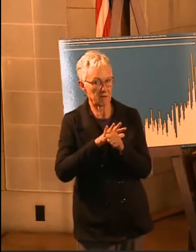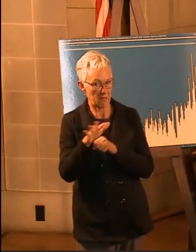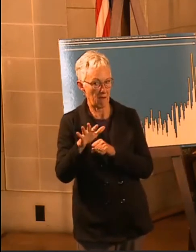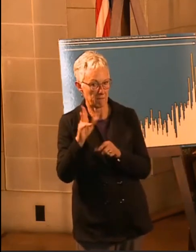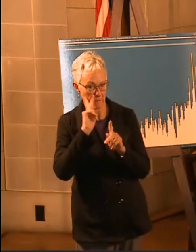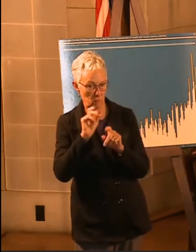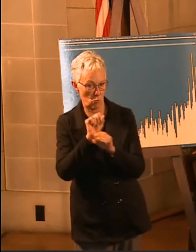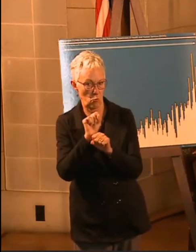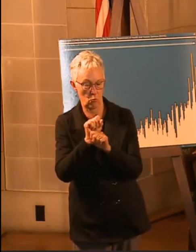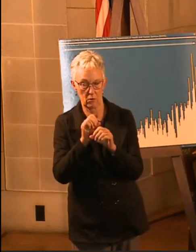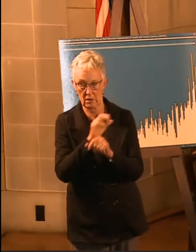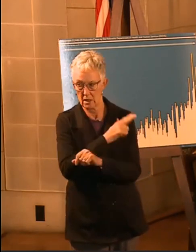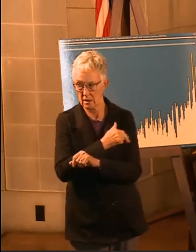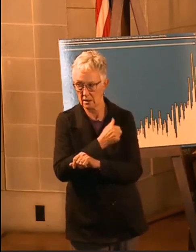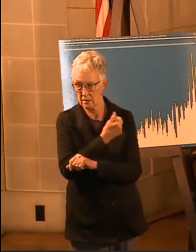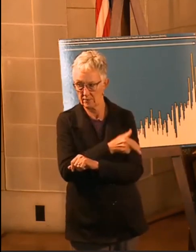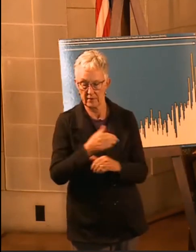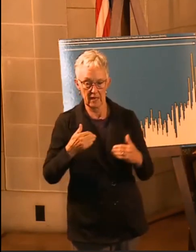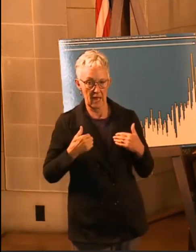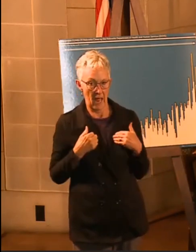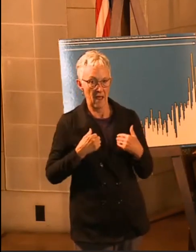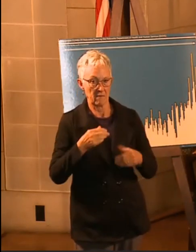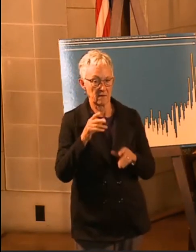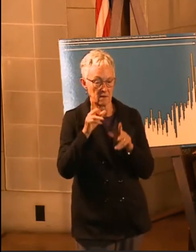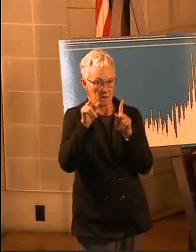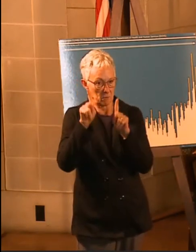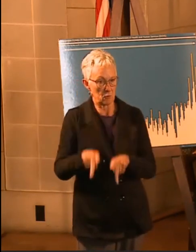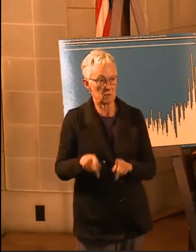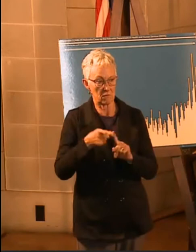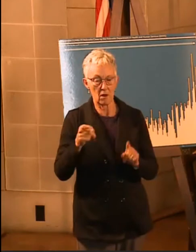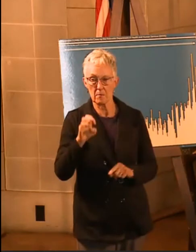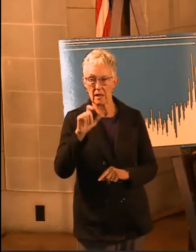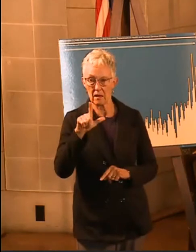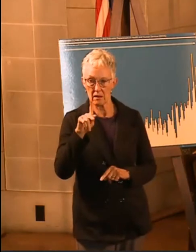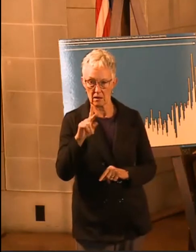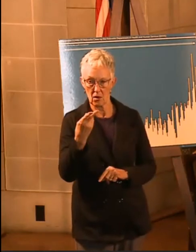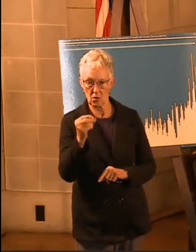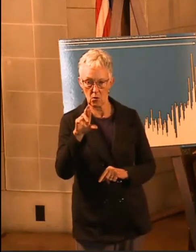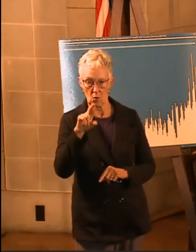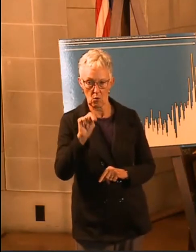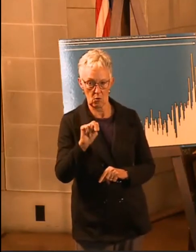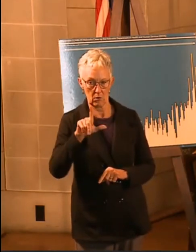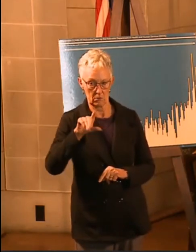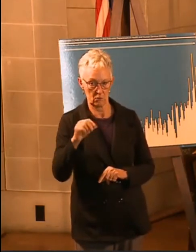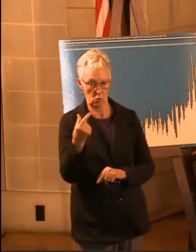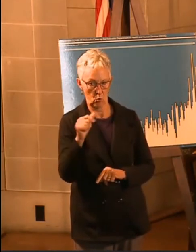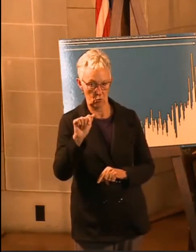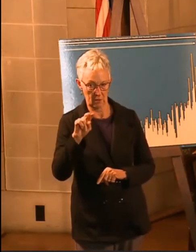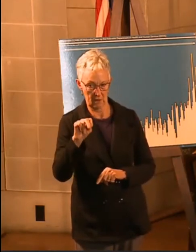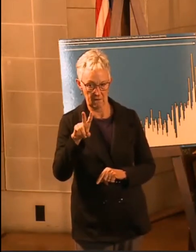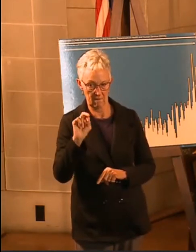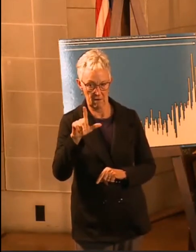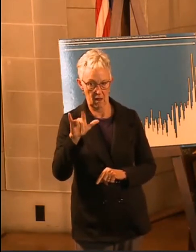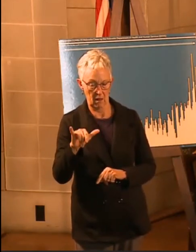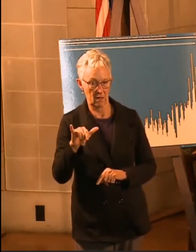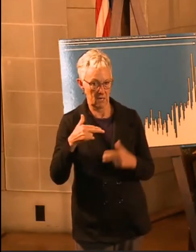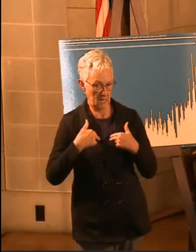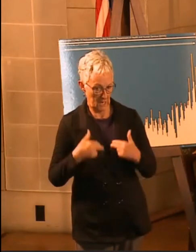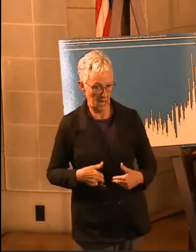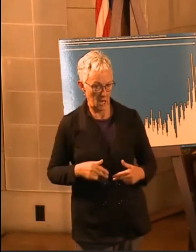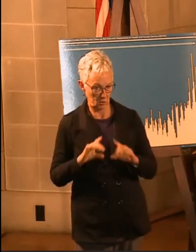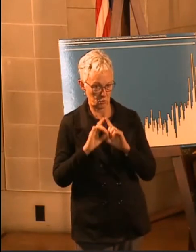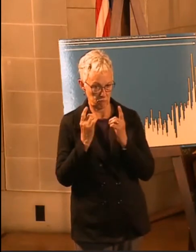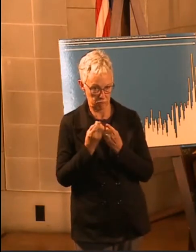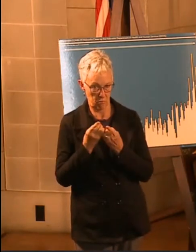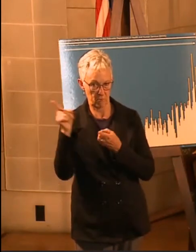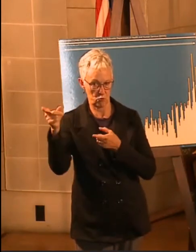Director of the Elkhorn-Logan Valley Public Health Department. She's the Director